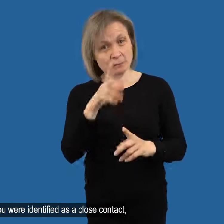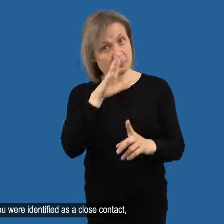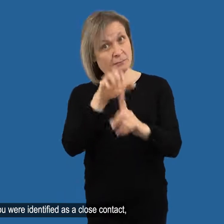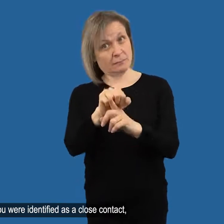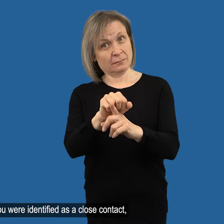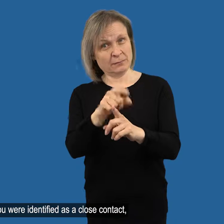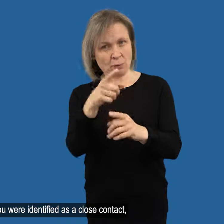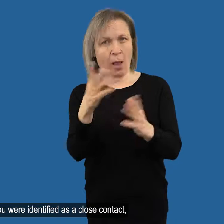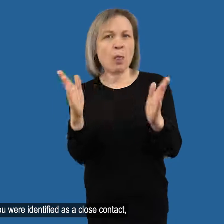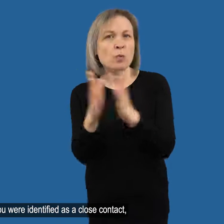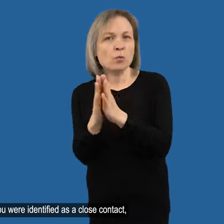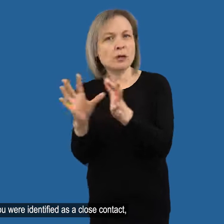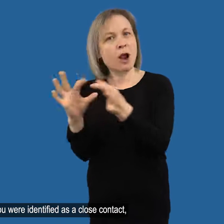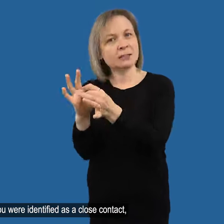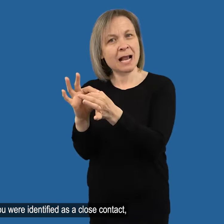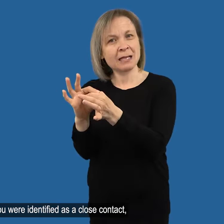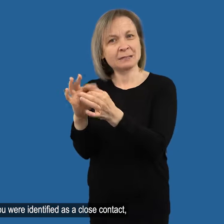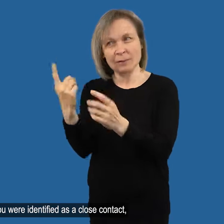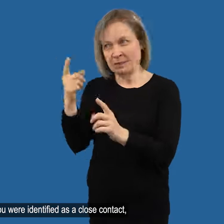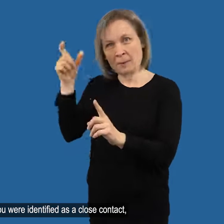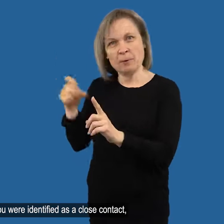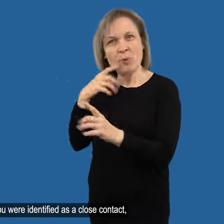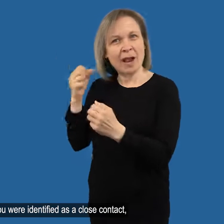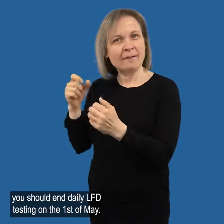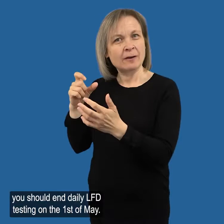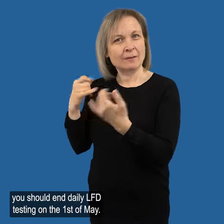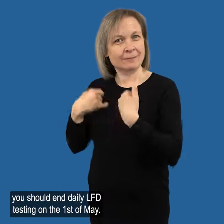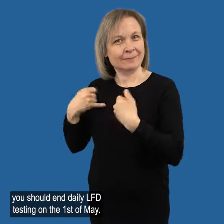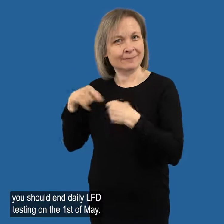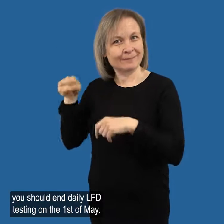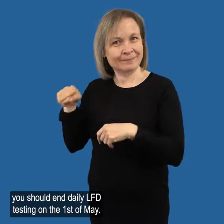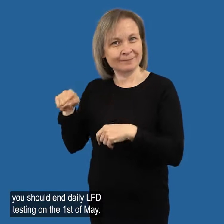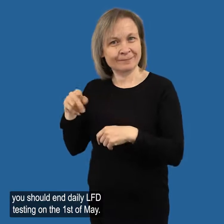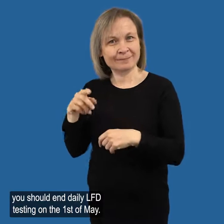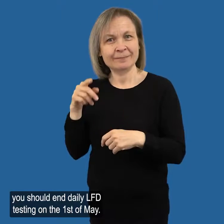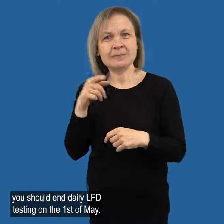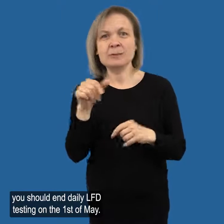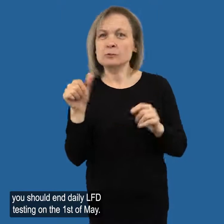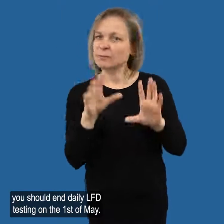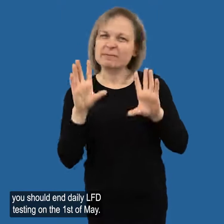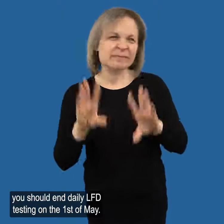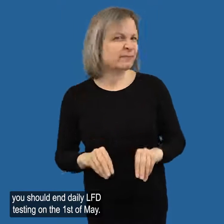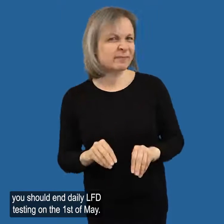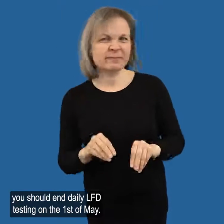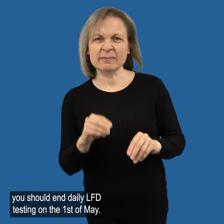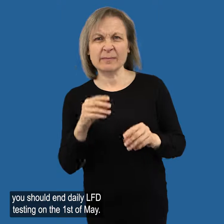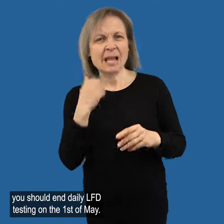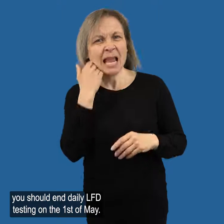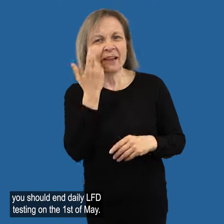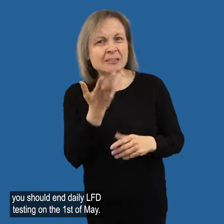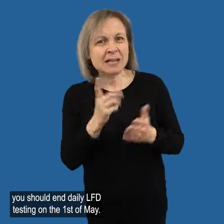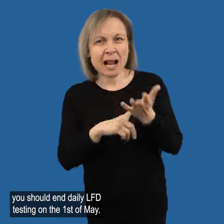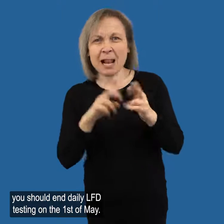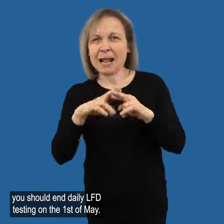If you were identified as a close contact, you should end daily LFT testing on the 1st of May.